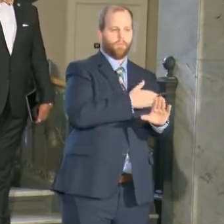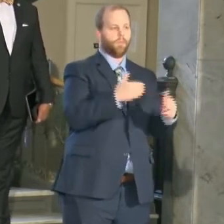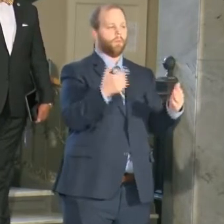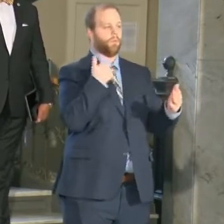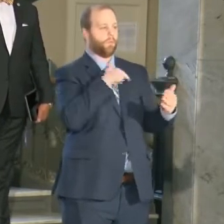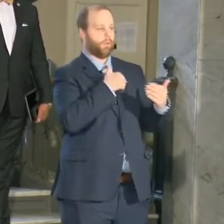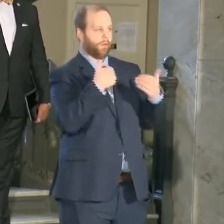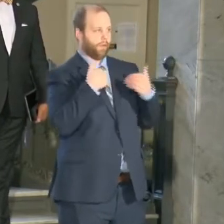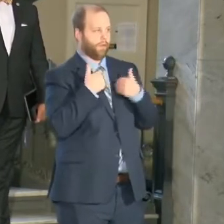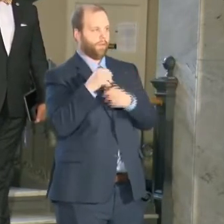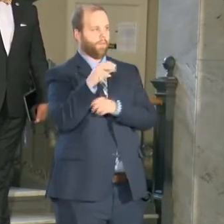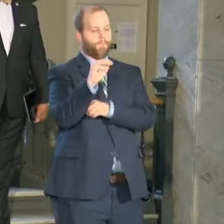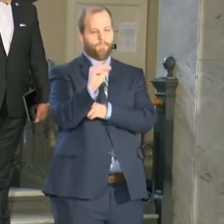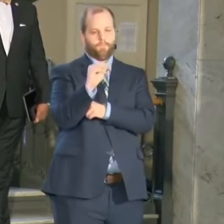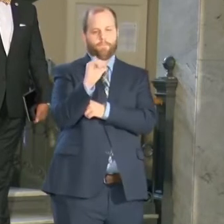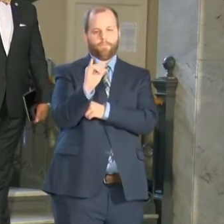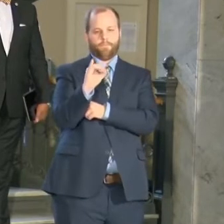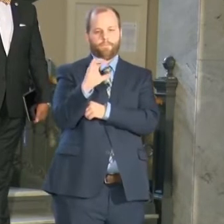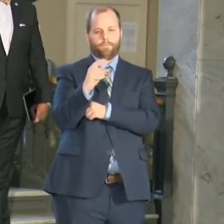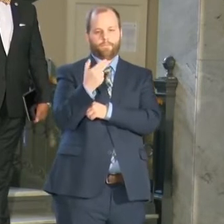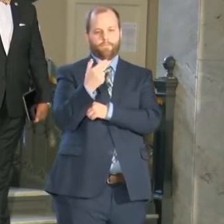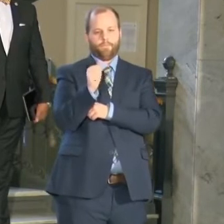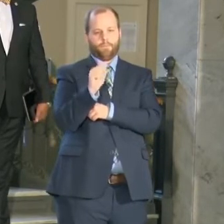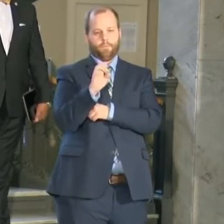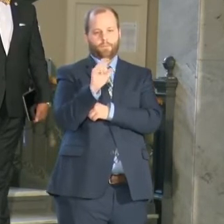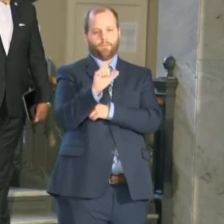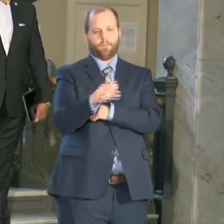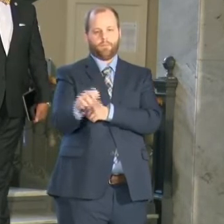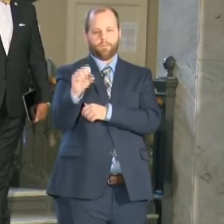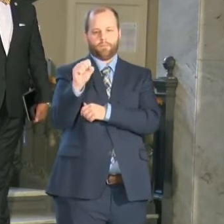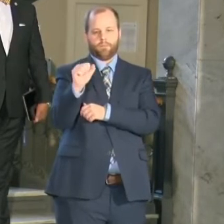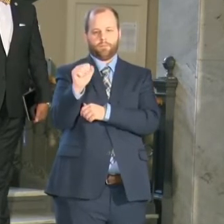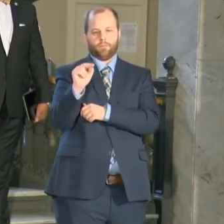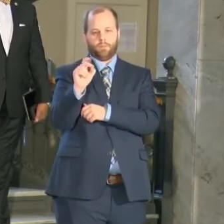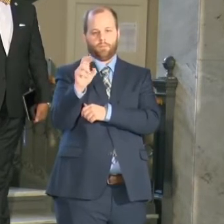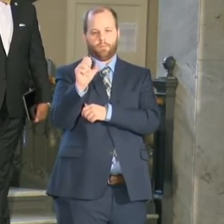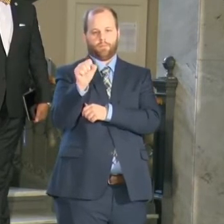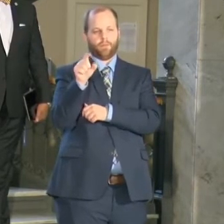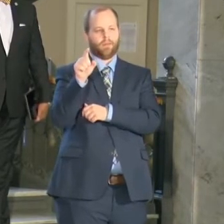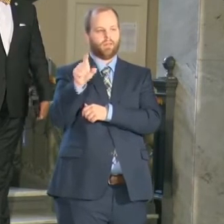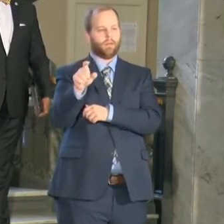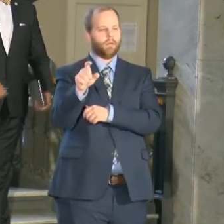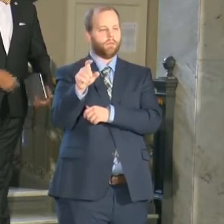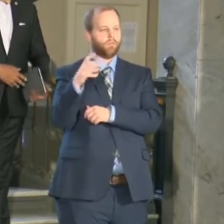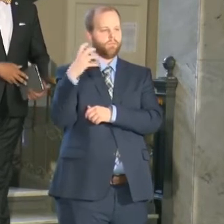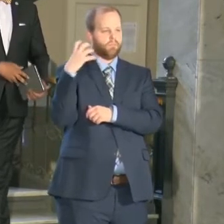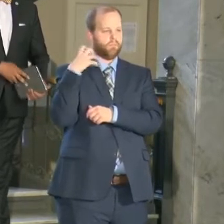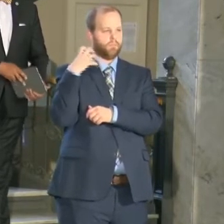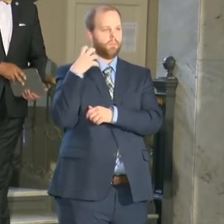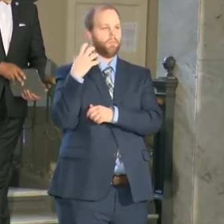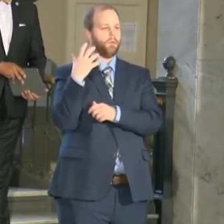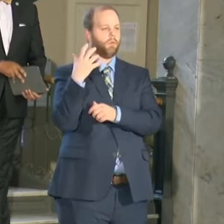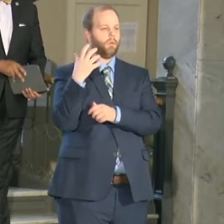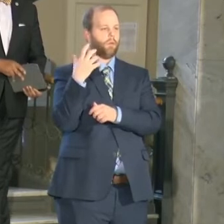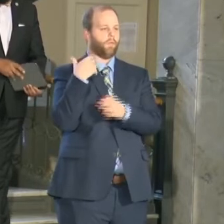sanders who's director at the office of neighborhood safety he's just going to give a brief overview of the work that's been done to get us to this point as it relates